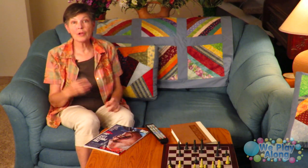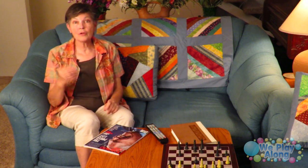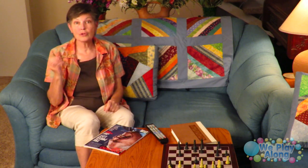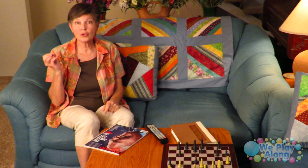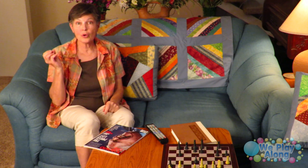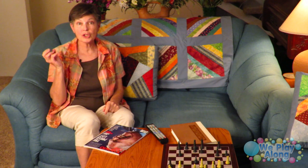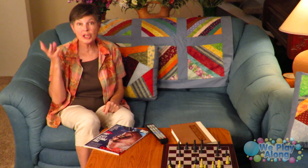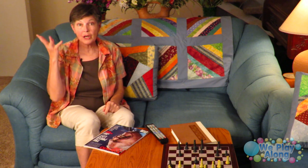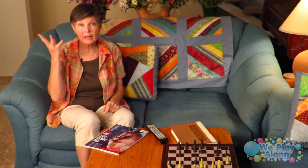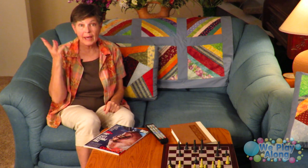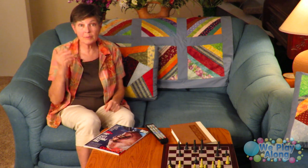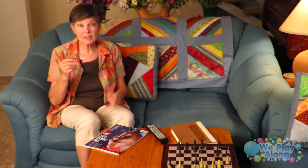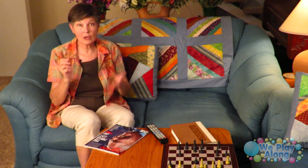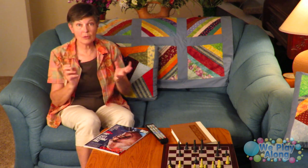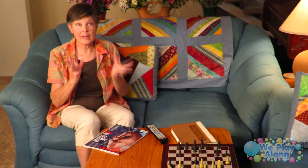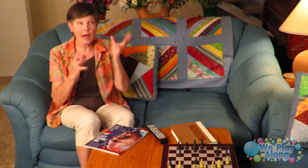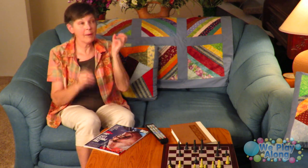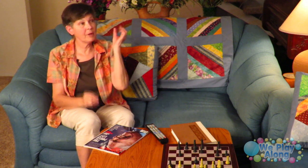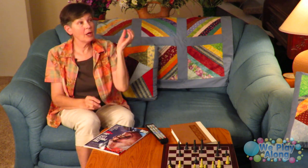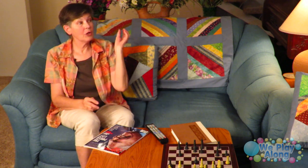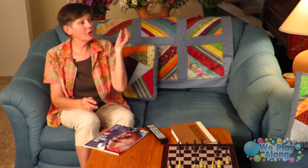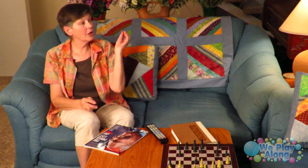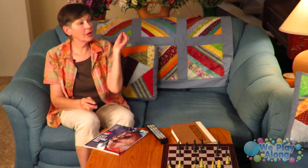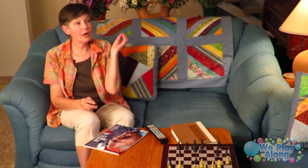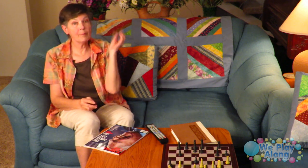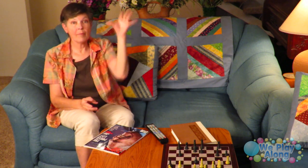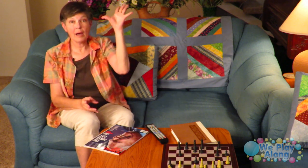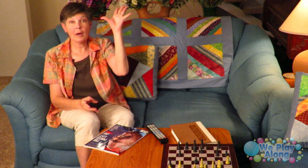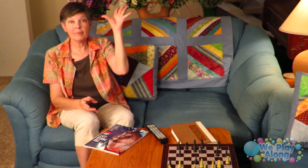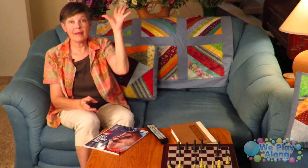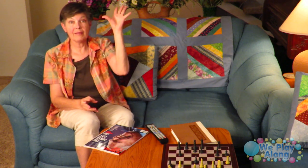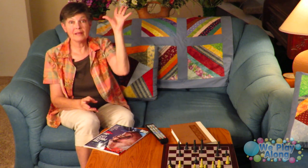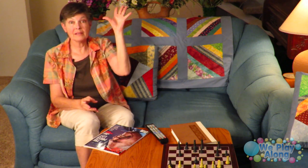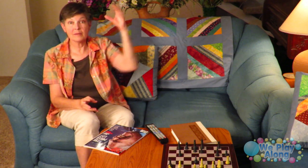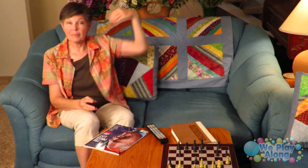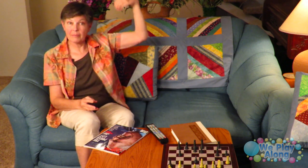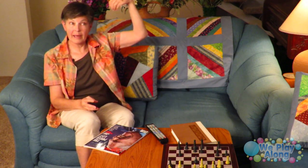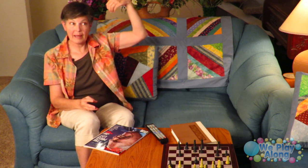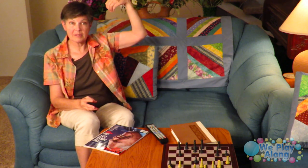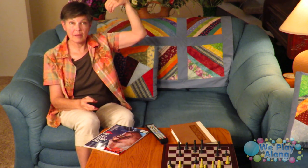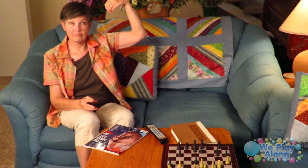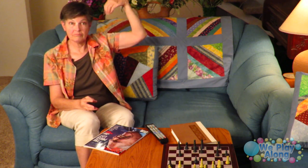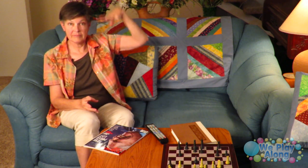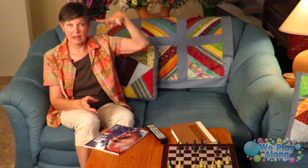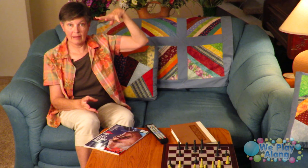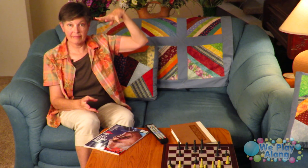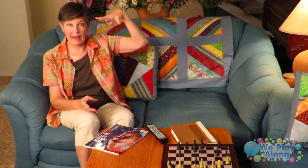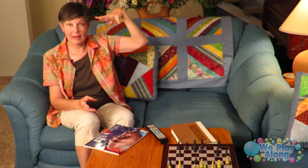one of those tortiere lamps that goes up you're going to come up like this but my lamps come down like that